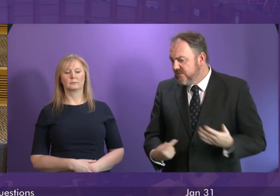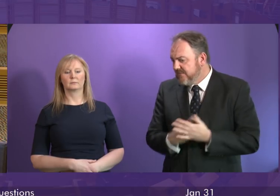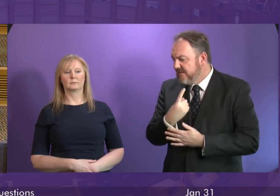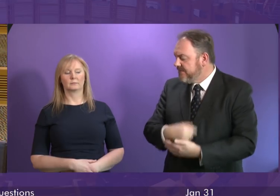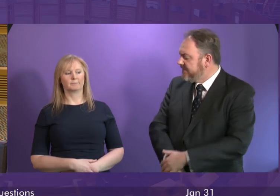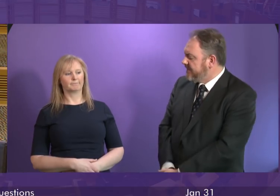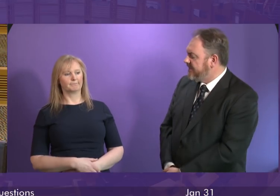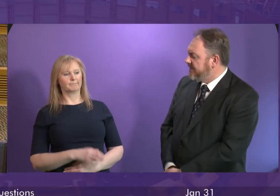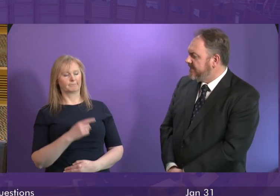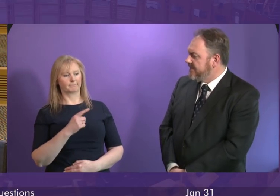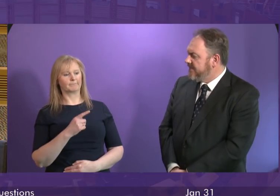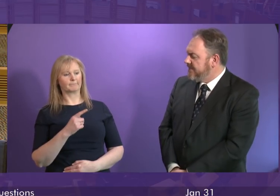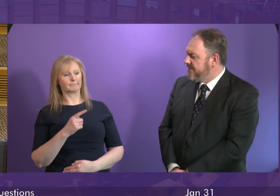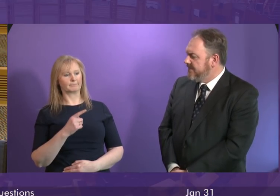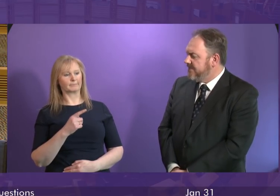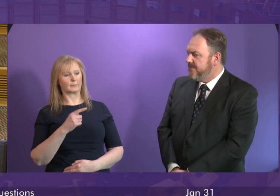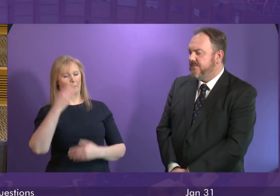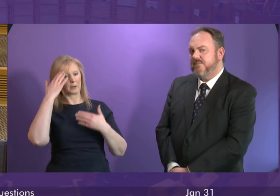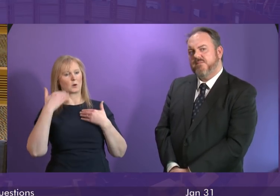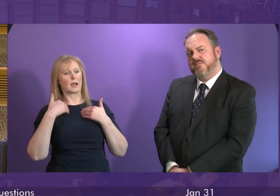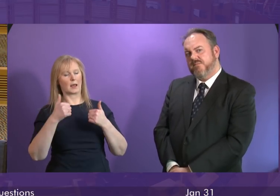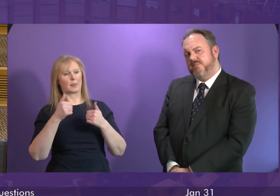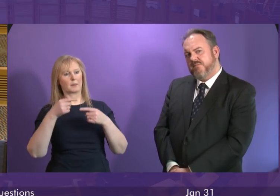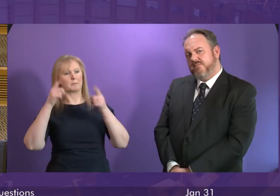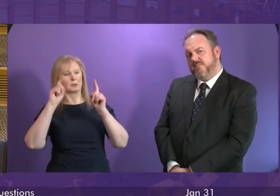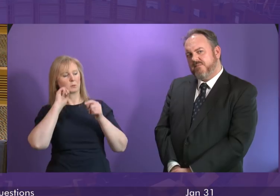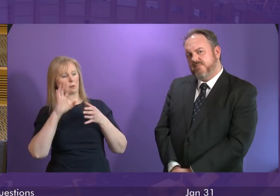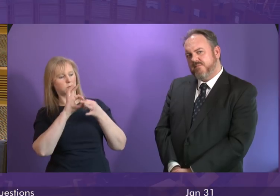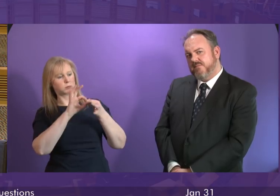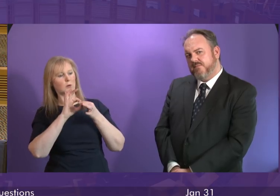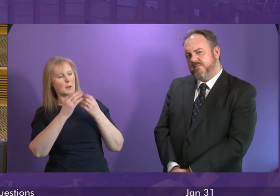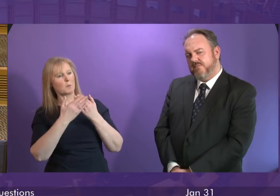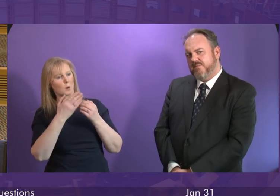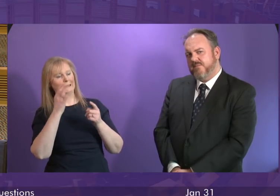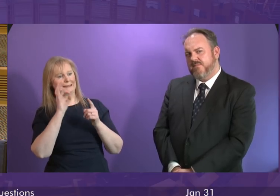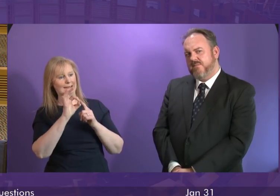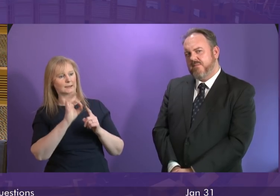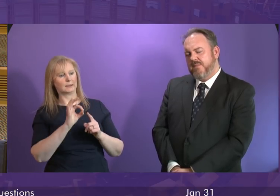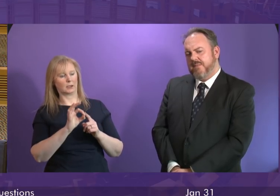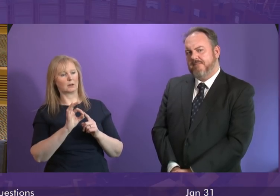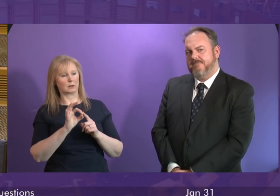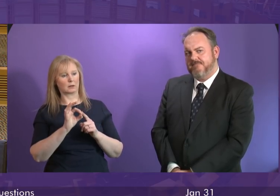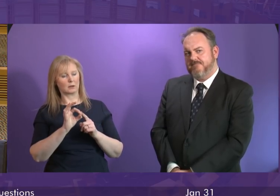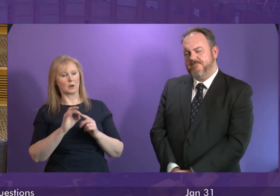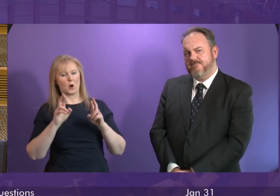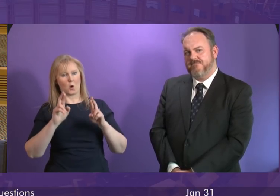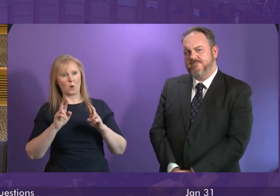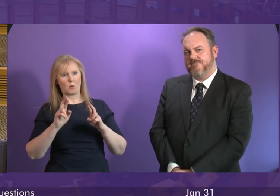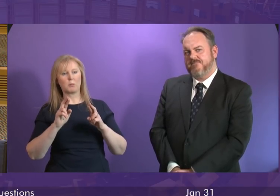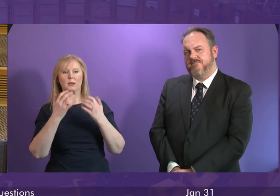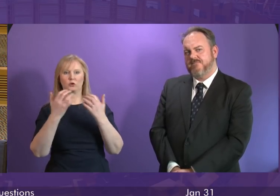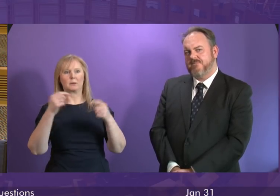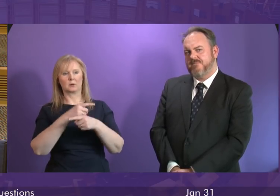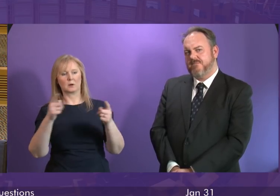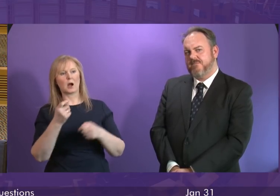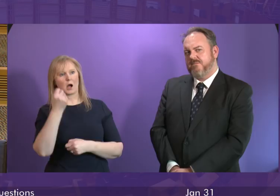well I will ask the mental health minister to correspond with the member with more detail of this I would say and I know I hope everybody across the chamber will